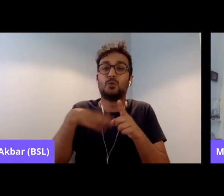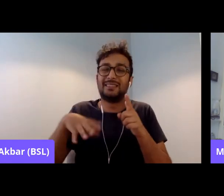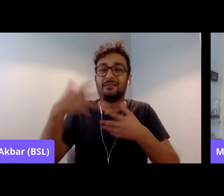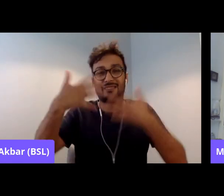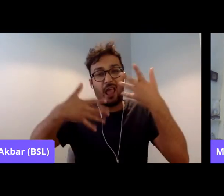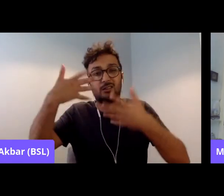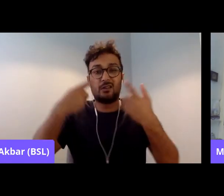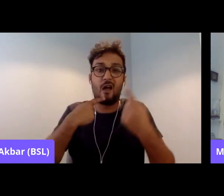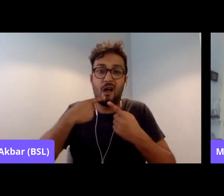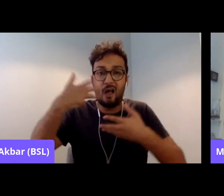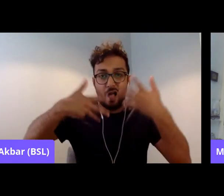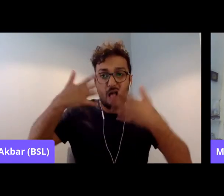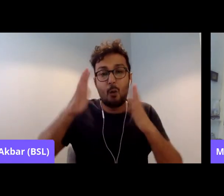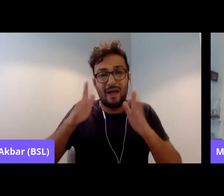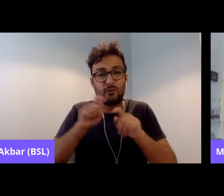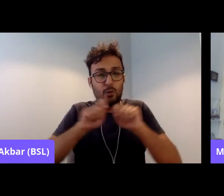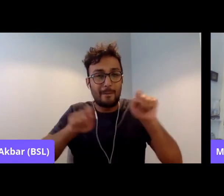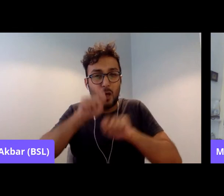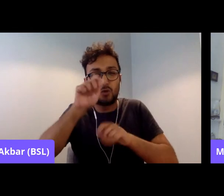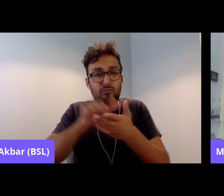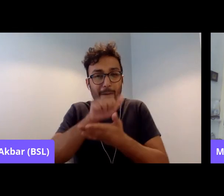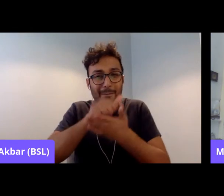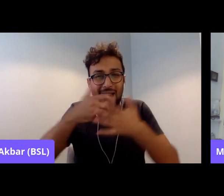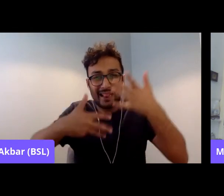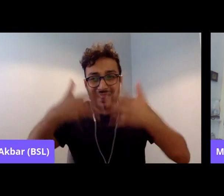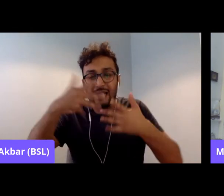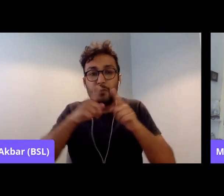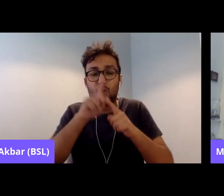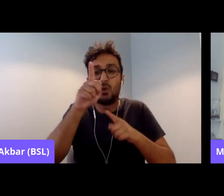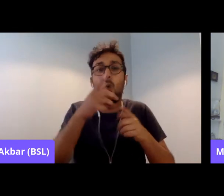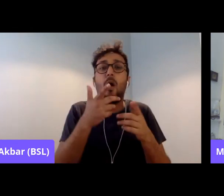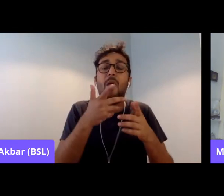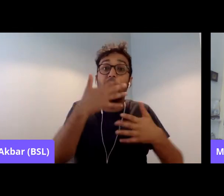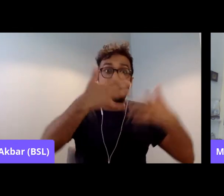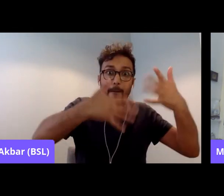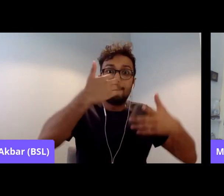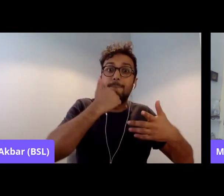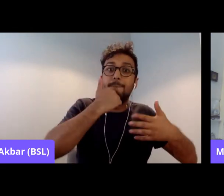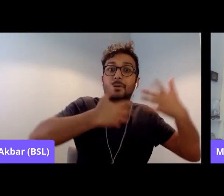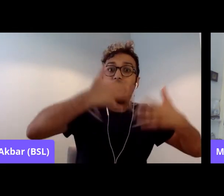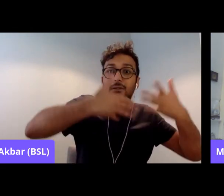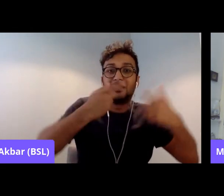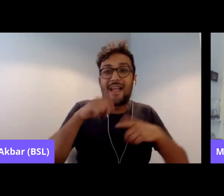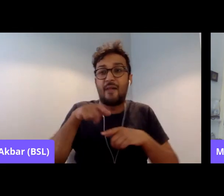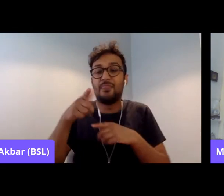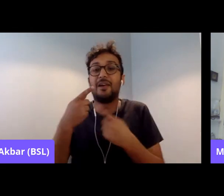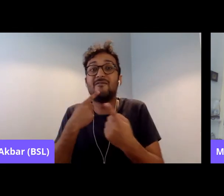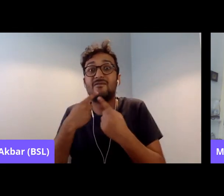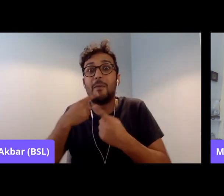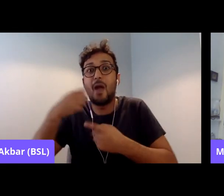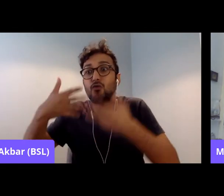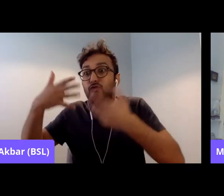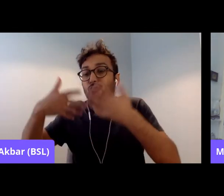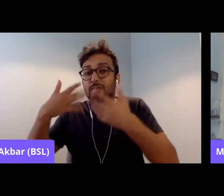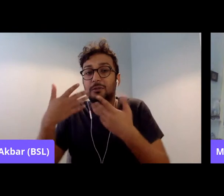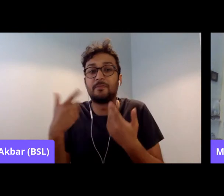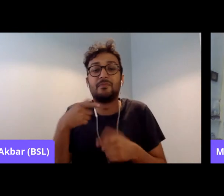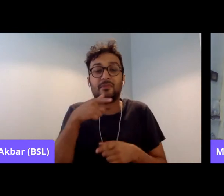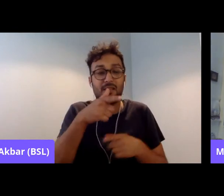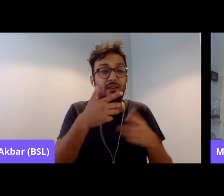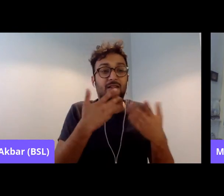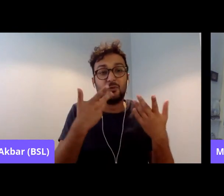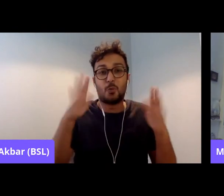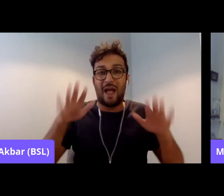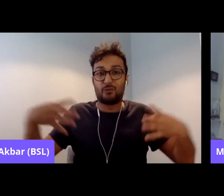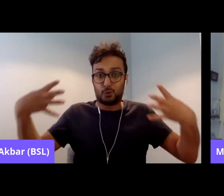but you also need to talk to people and you have to marry up the qualitative and the quantitative. You have to marry up the quantitative data